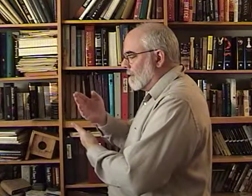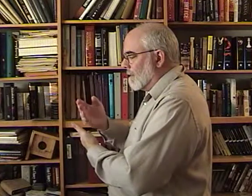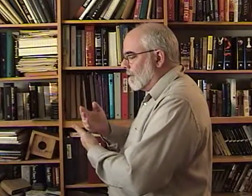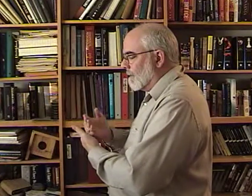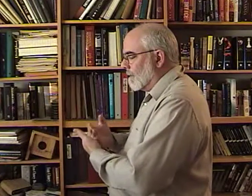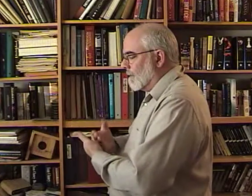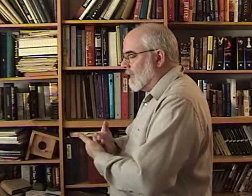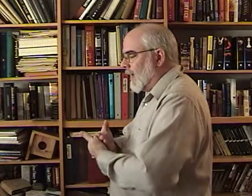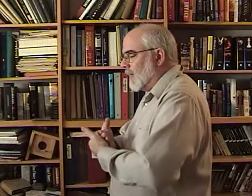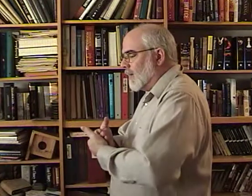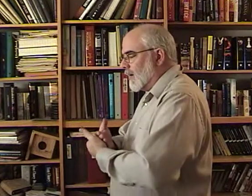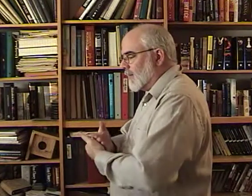Baby.